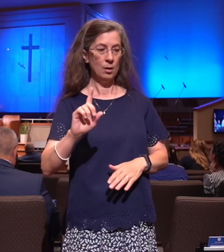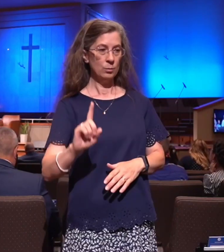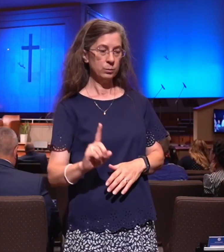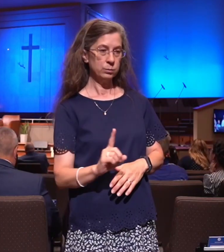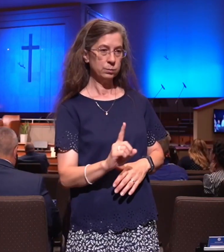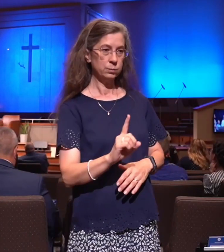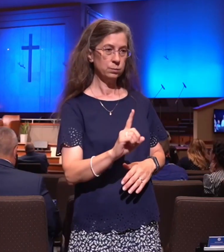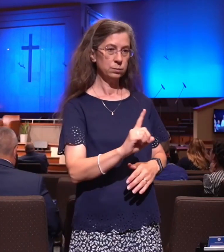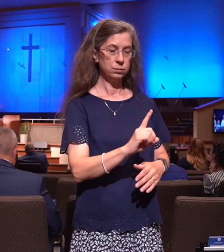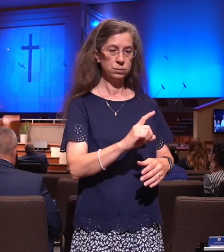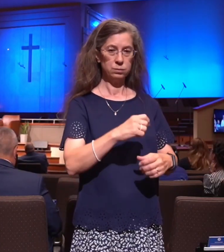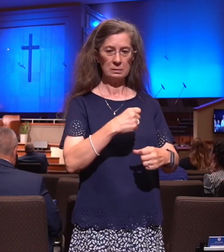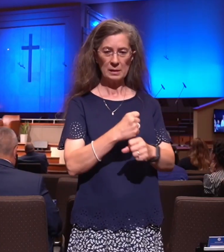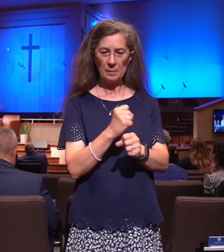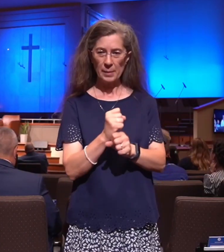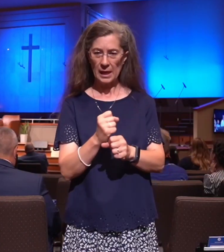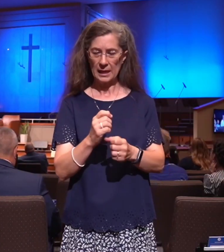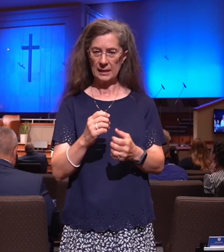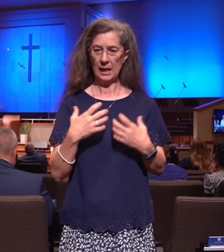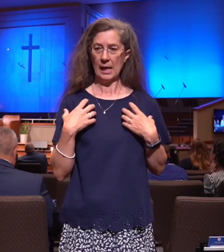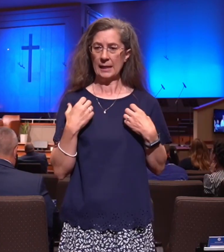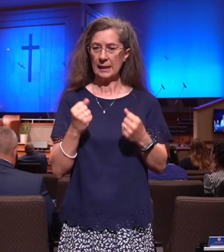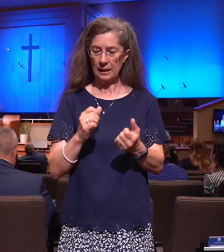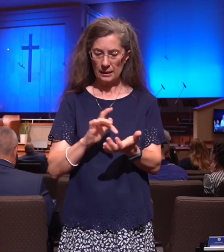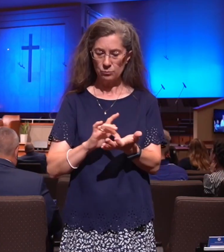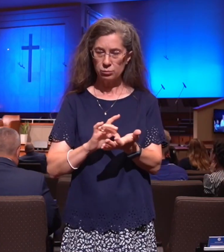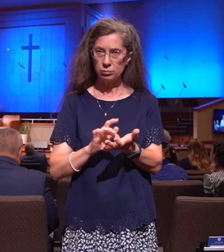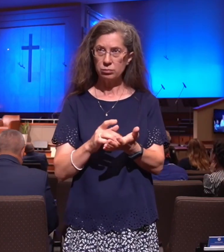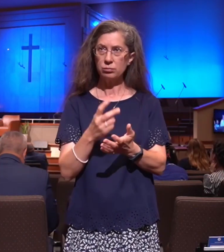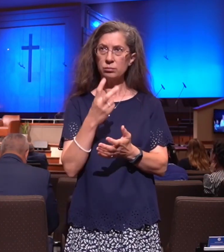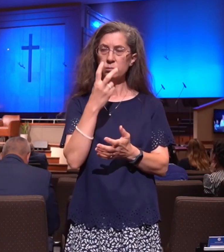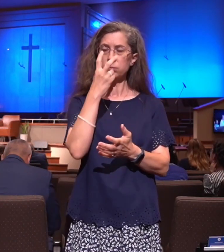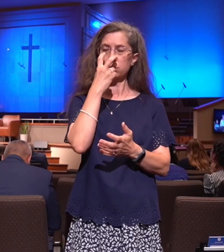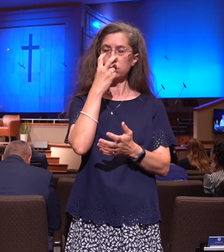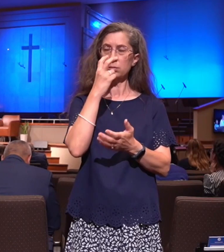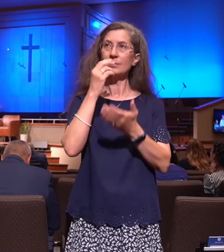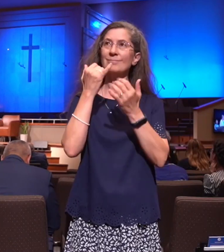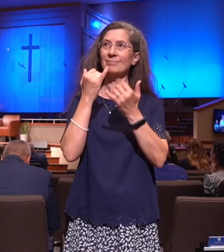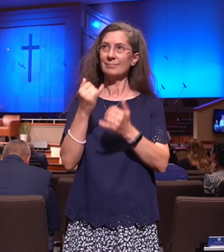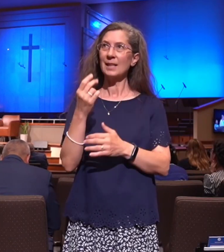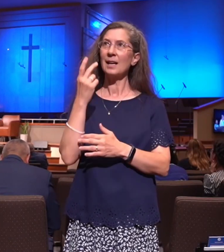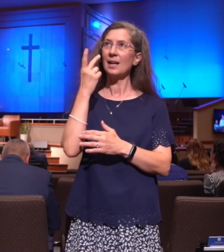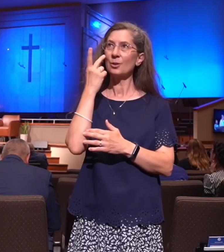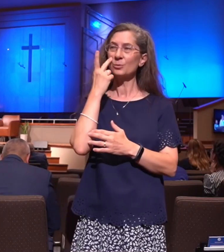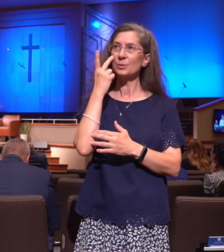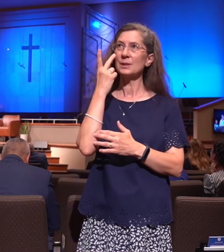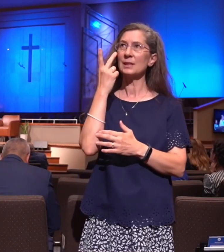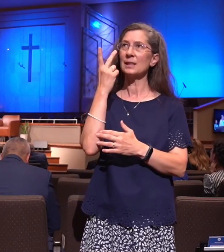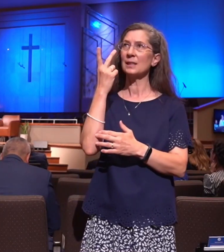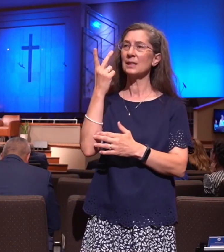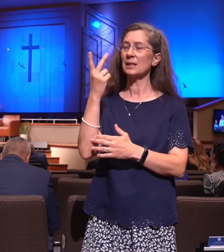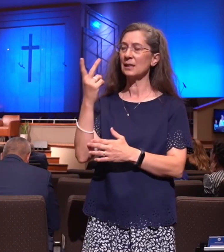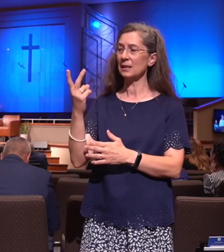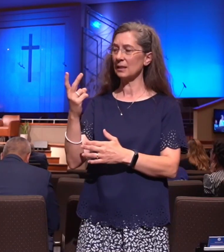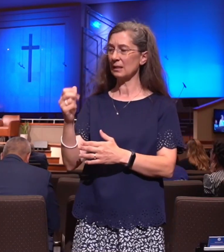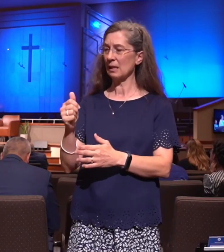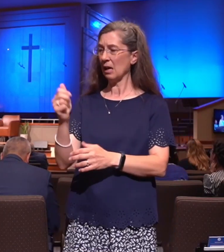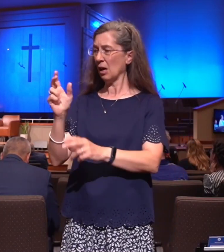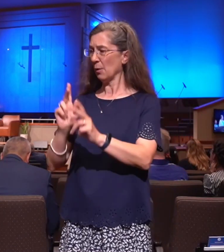clay he formed the healing balm that caused the blind to see. When stones of wrath